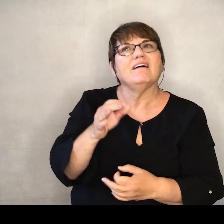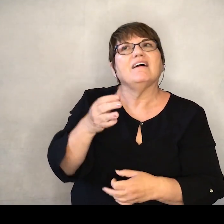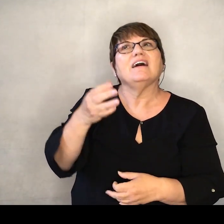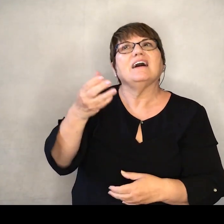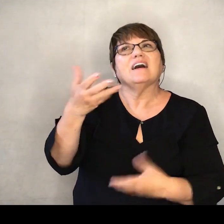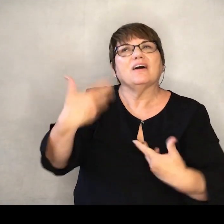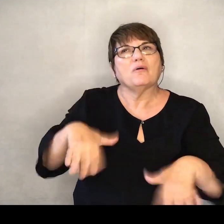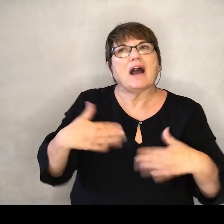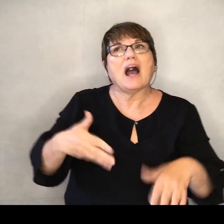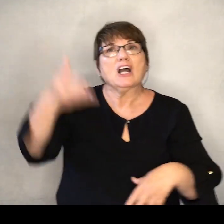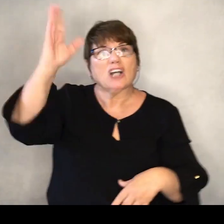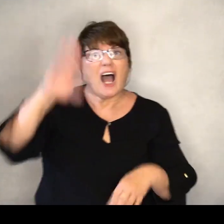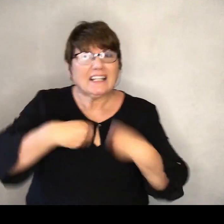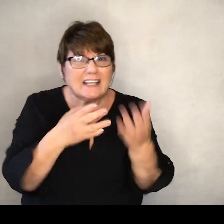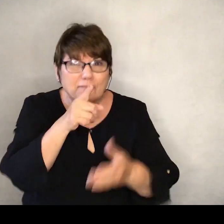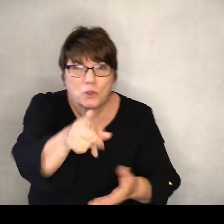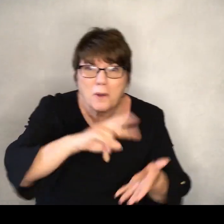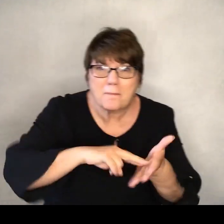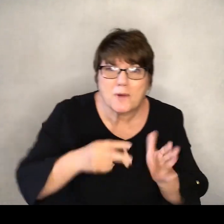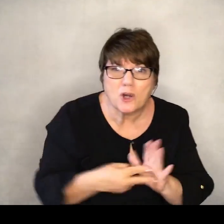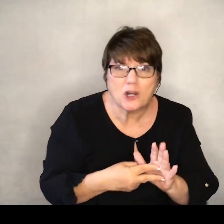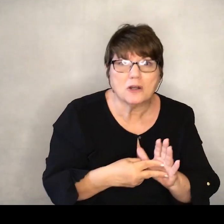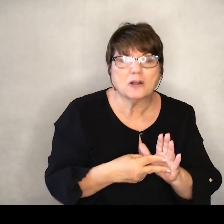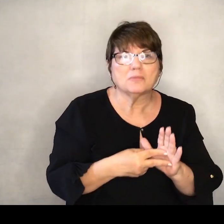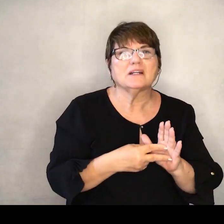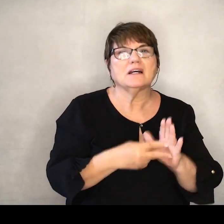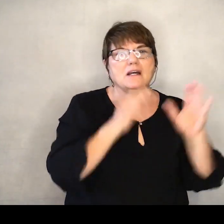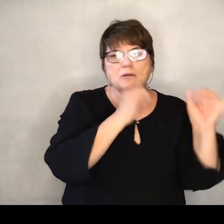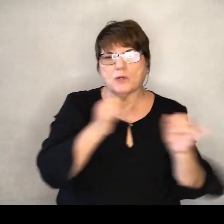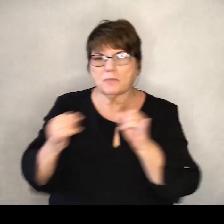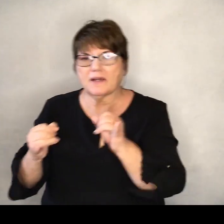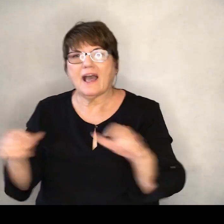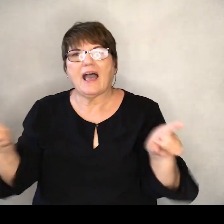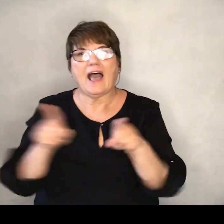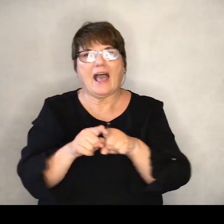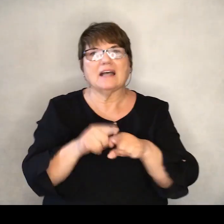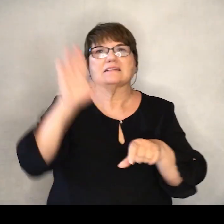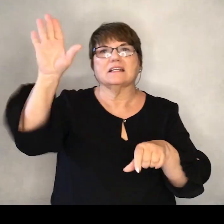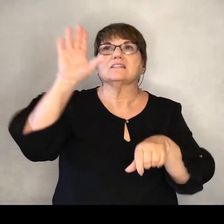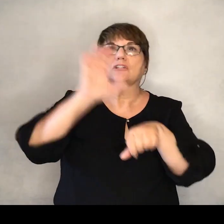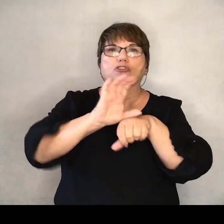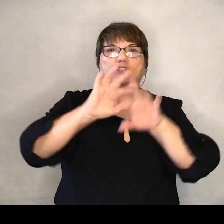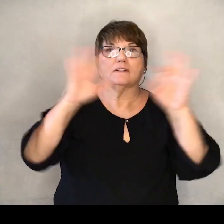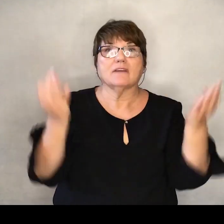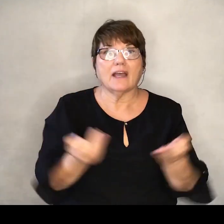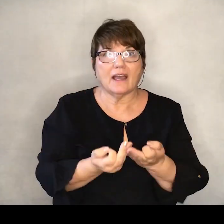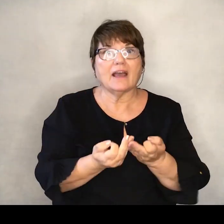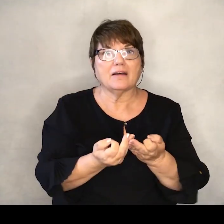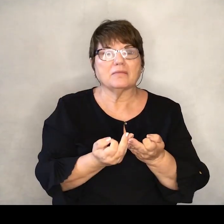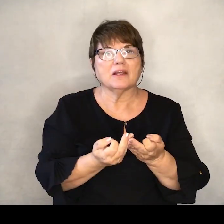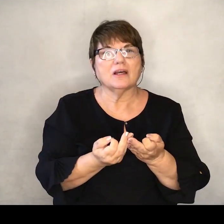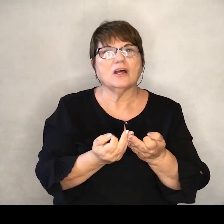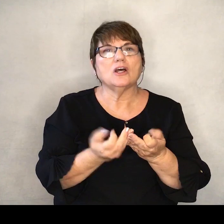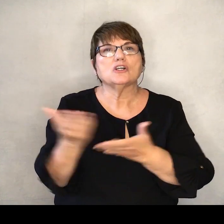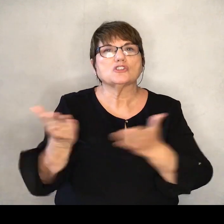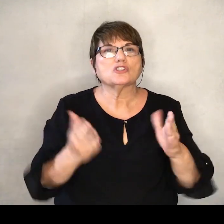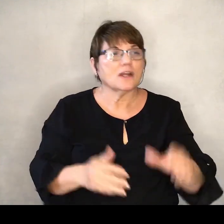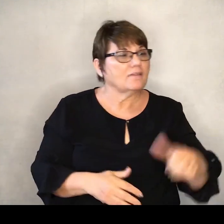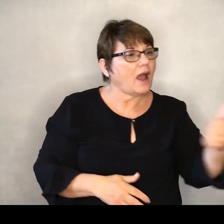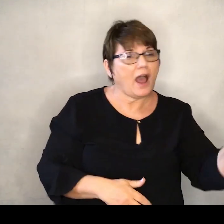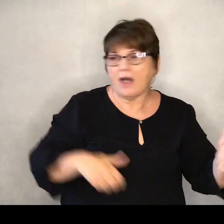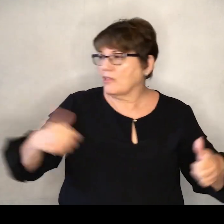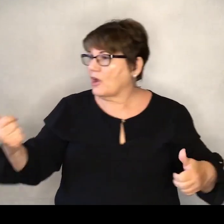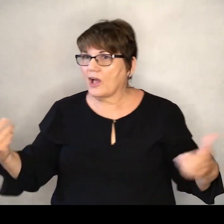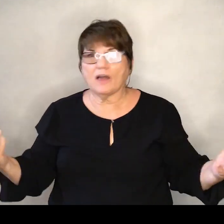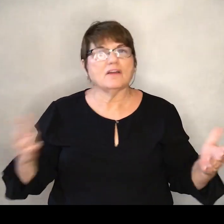purpose. Individually and as a church. Then serve others and